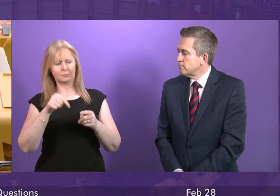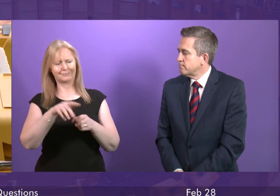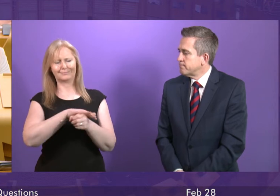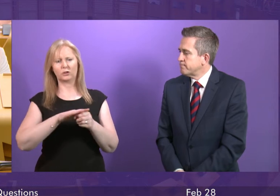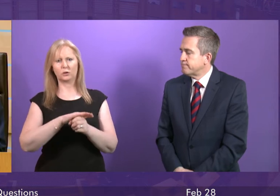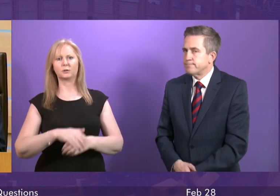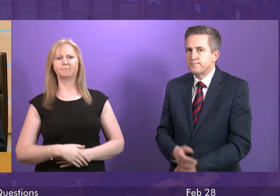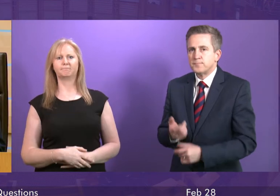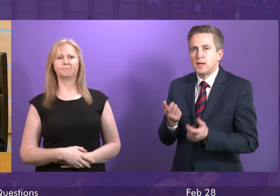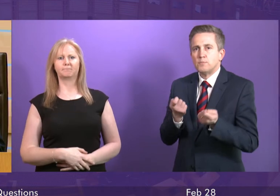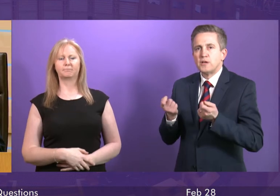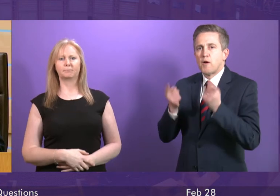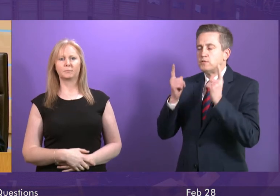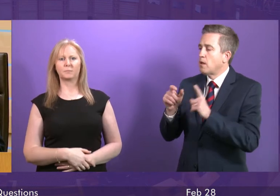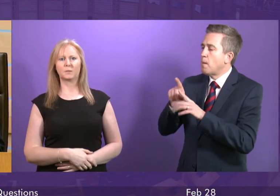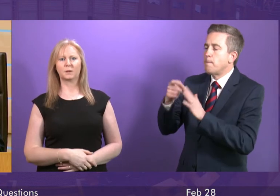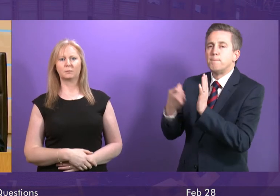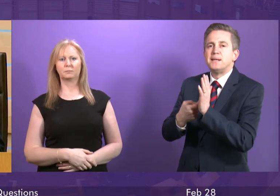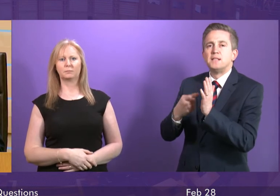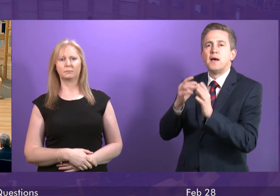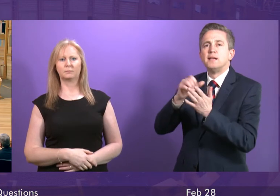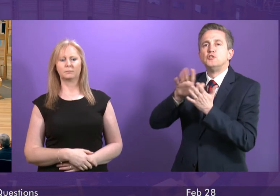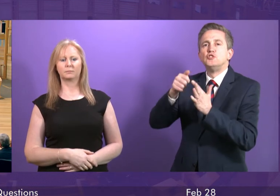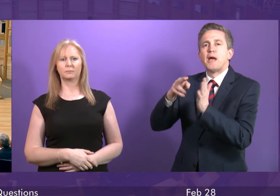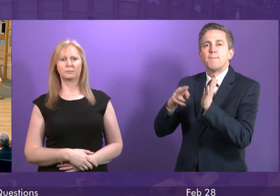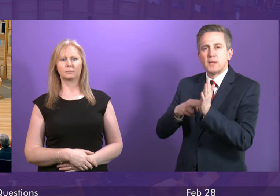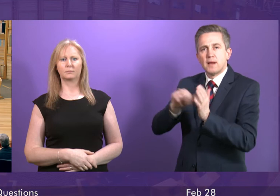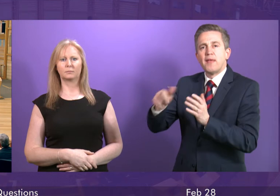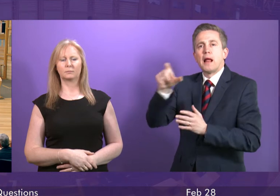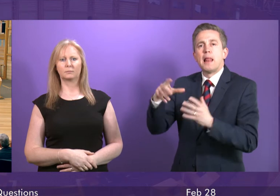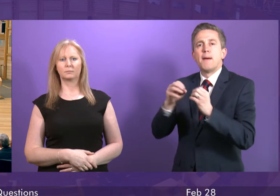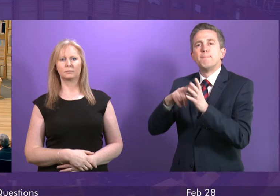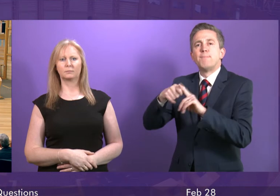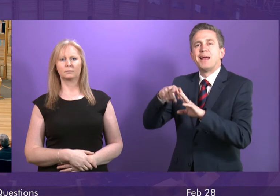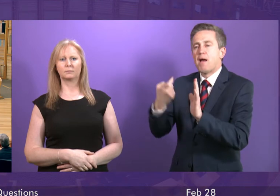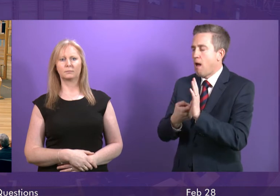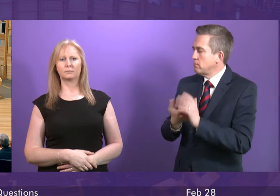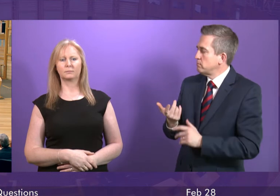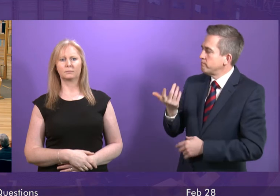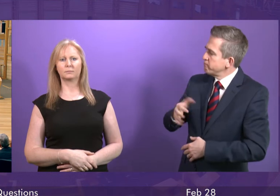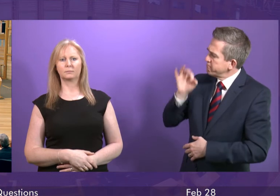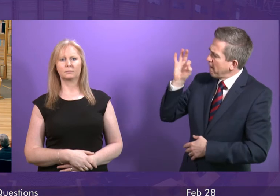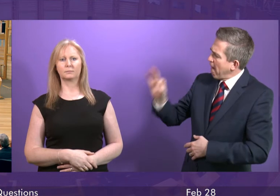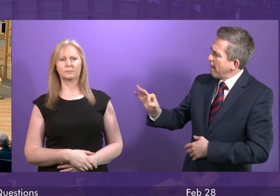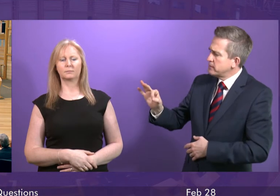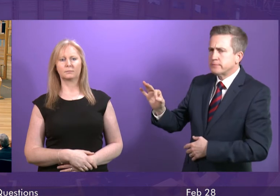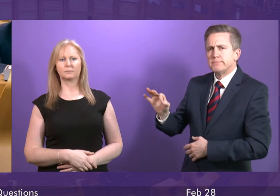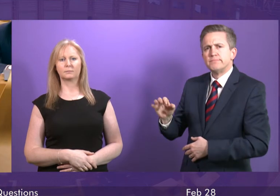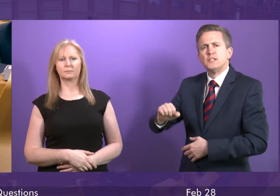case. Peter Chapman to be followed by Clare Baker. To ask the First Minister what the Scottish Government's response